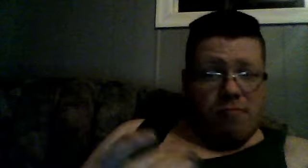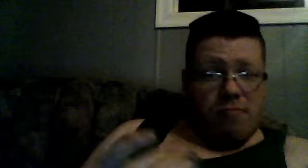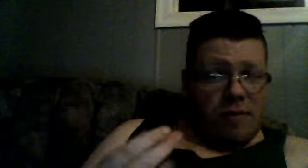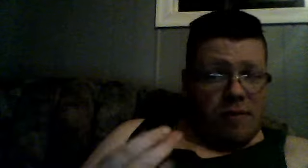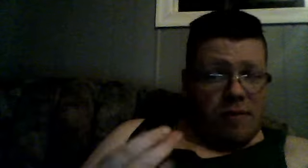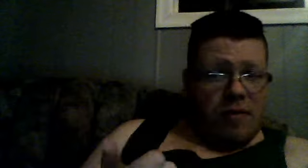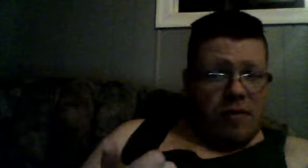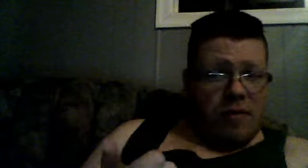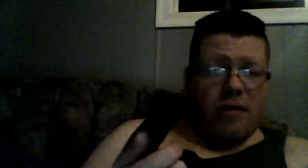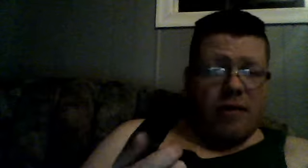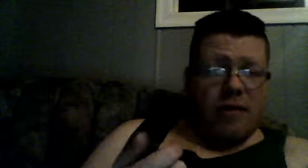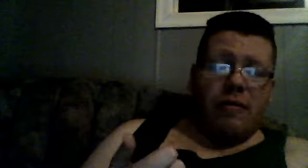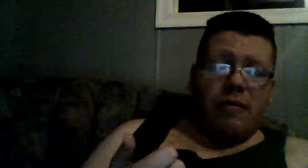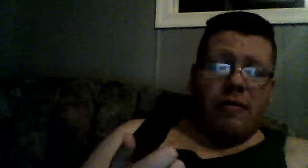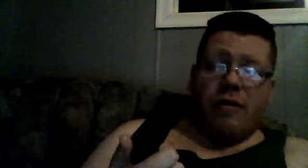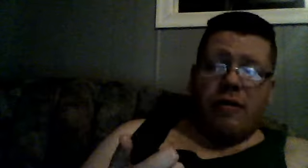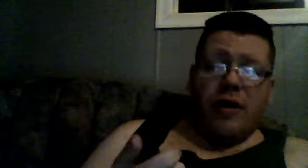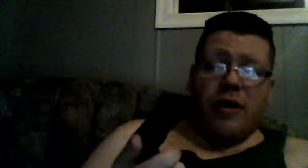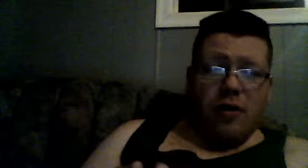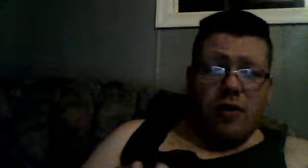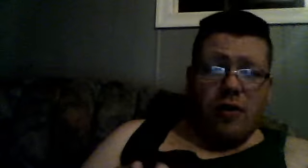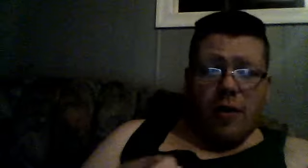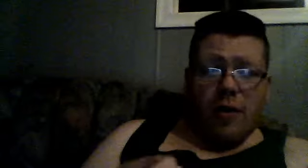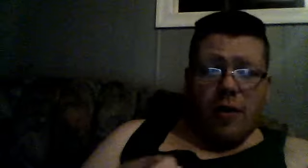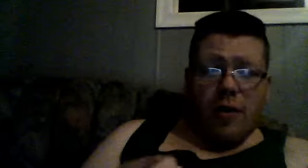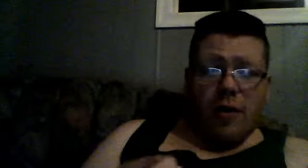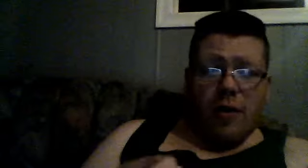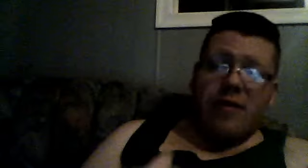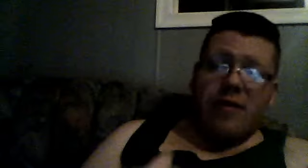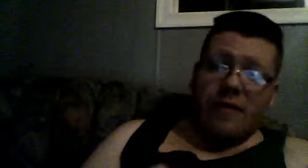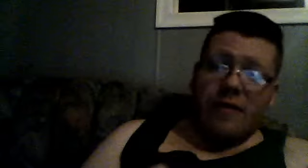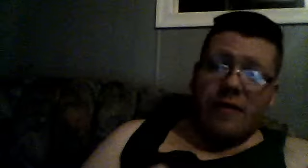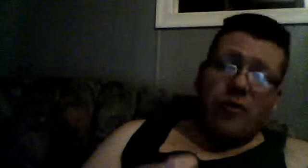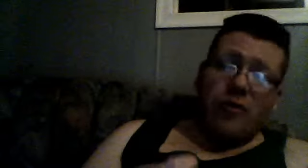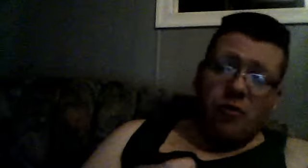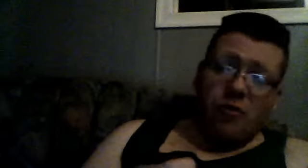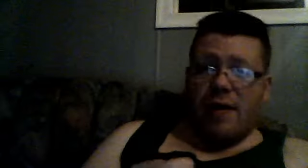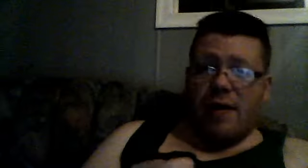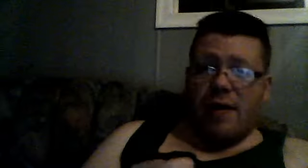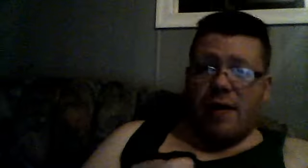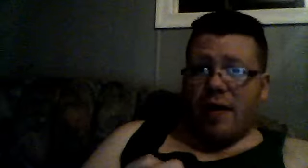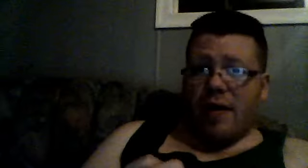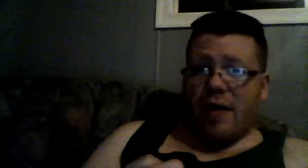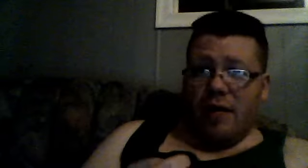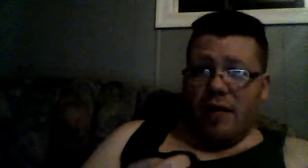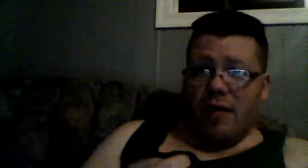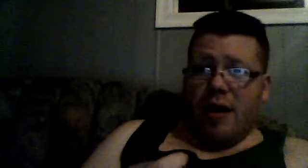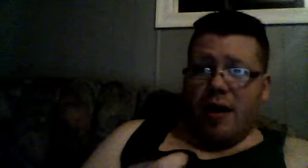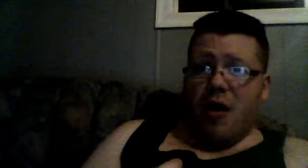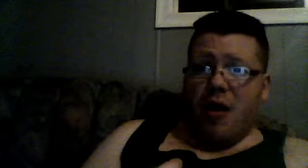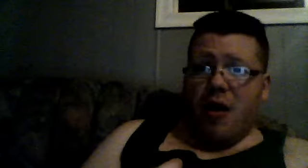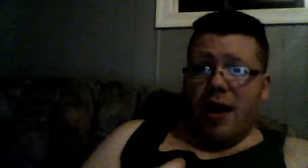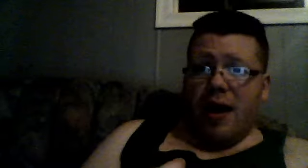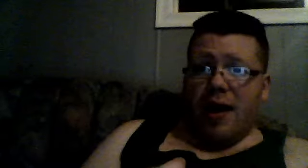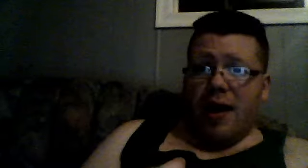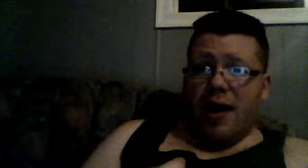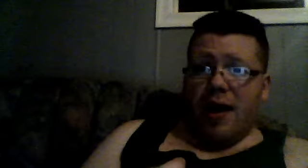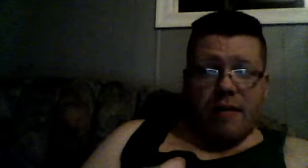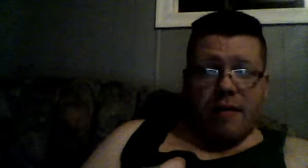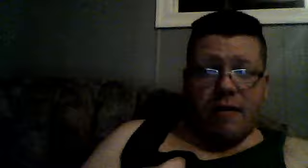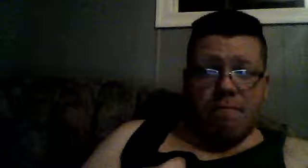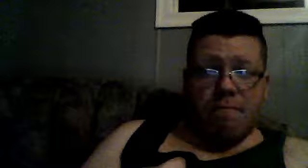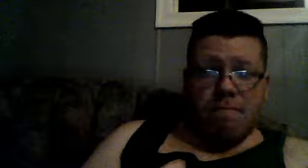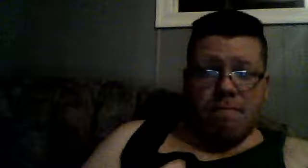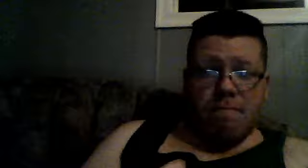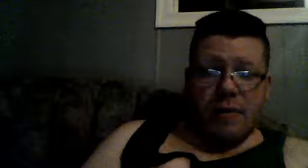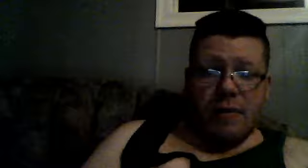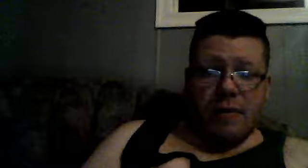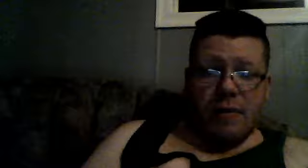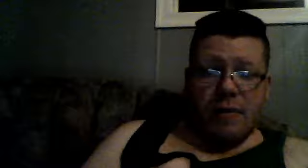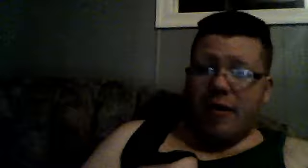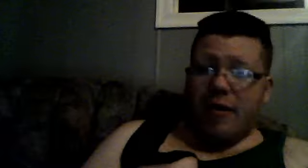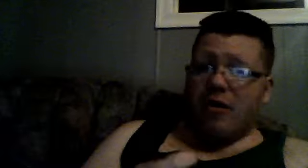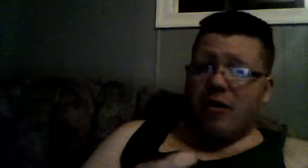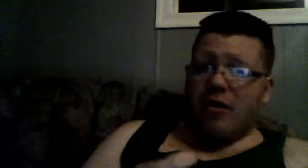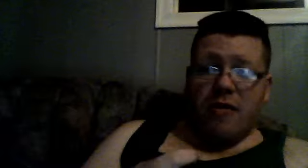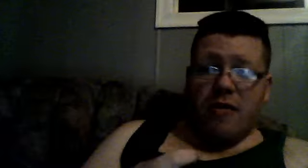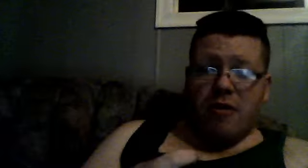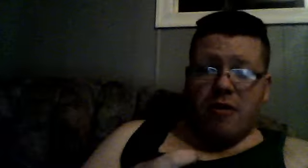the other two, all the time, we got introduced in the first movie, Ironhide, and, Ratchet, they were,